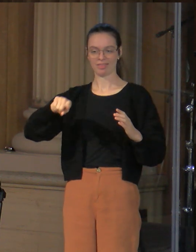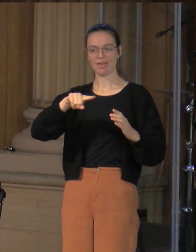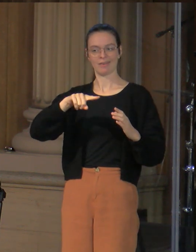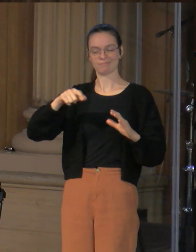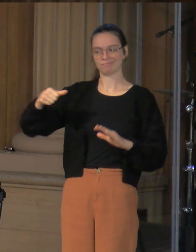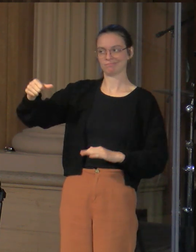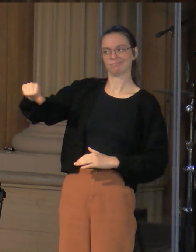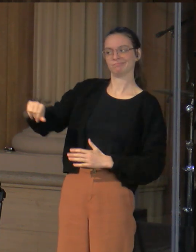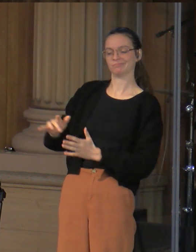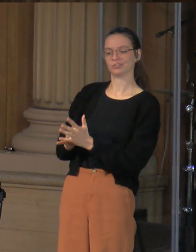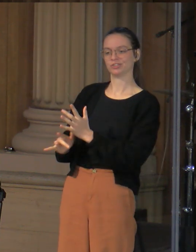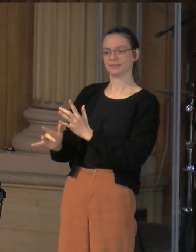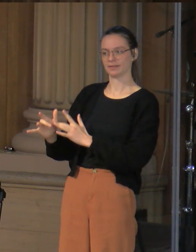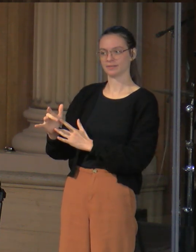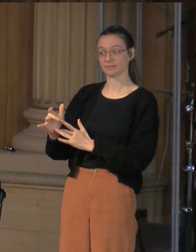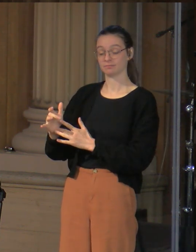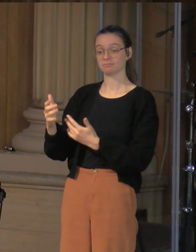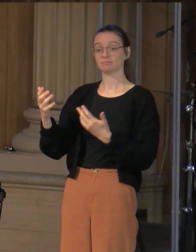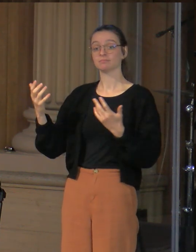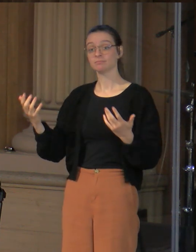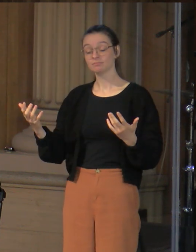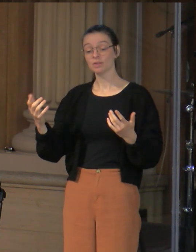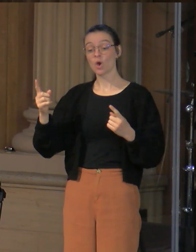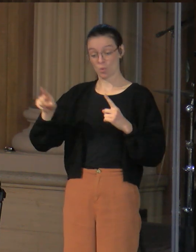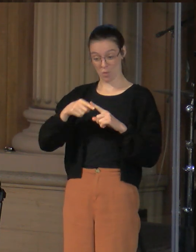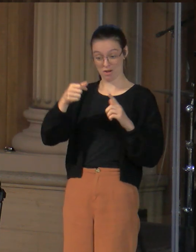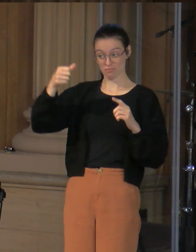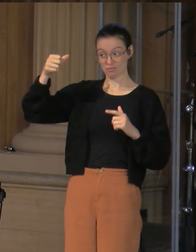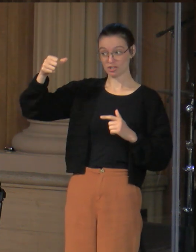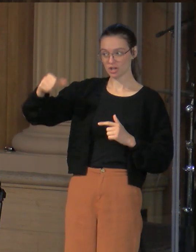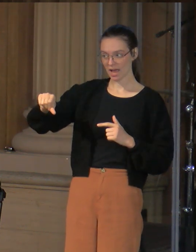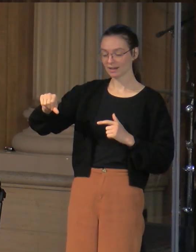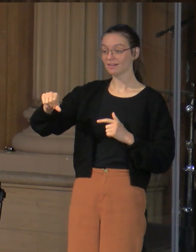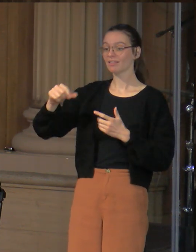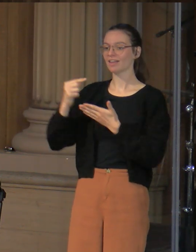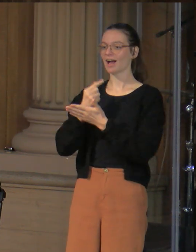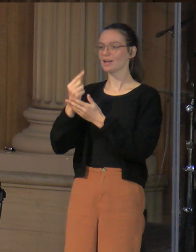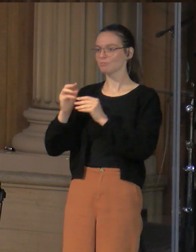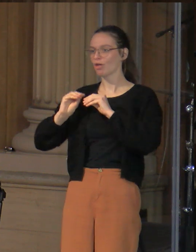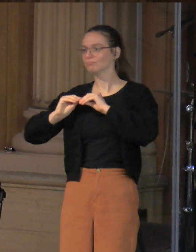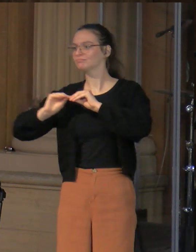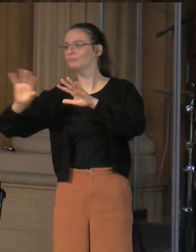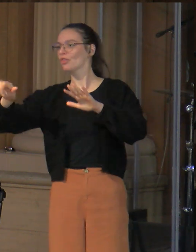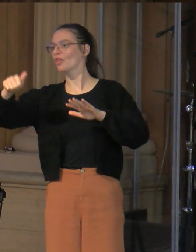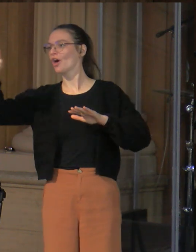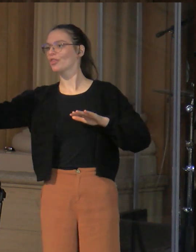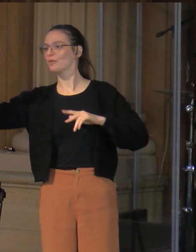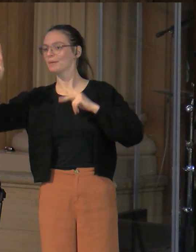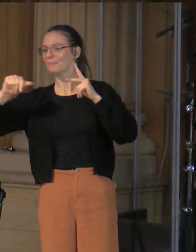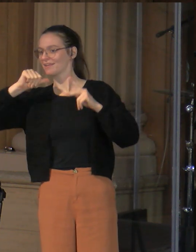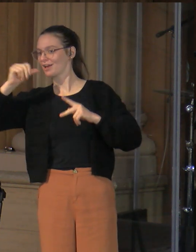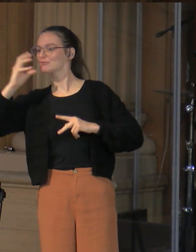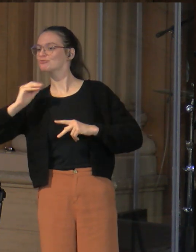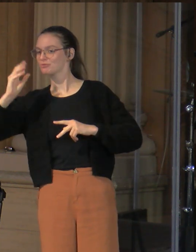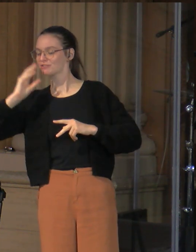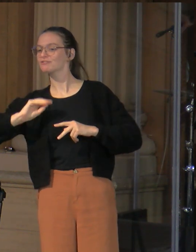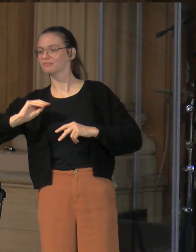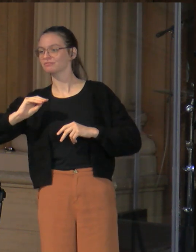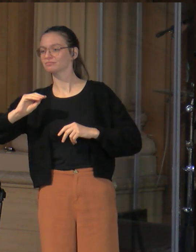And then as a result, the gospel would go out to the Gentiles, and the whole world would be blessed through Jesus. Romans 11, 11, and 12 talk about how that was the